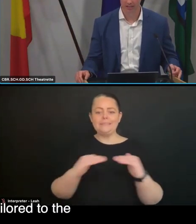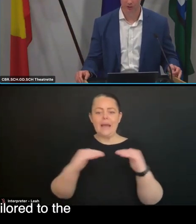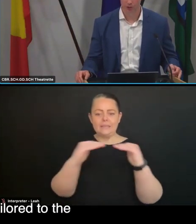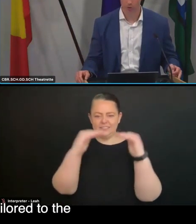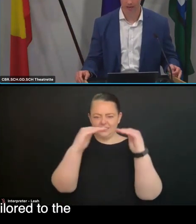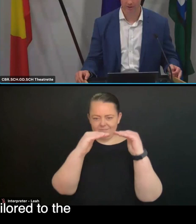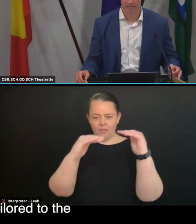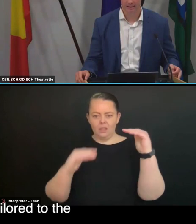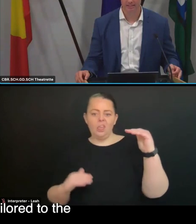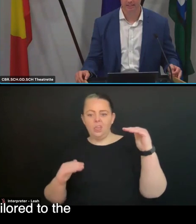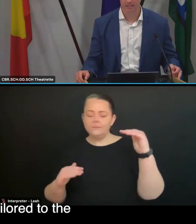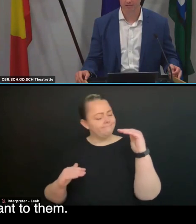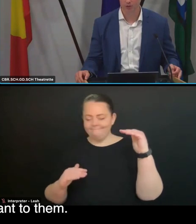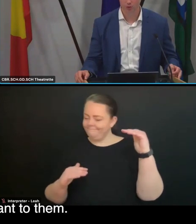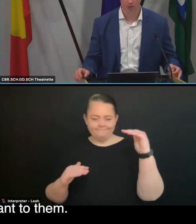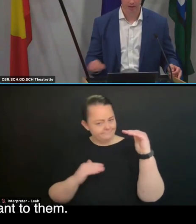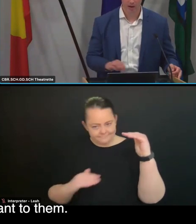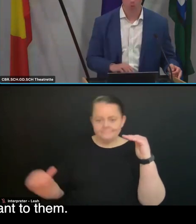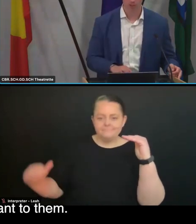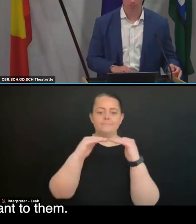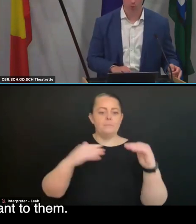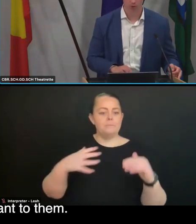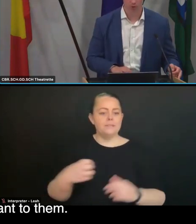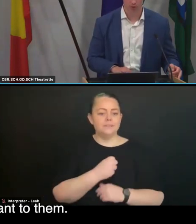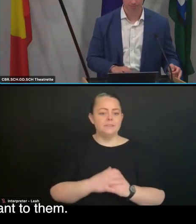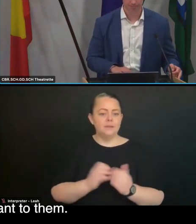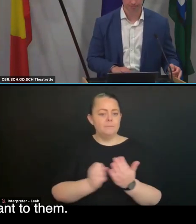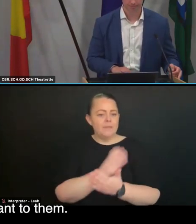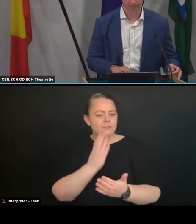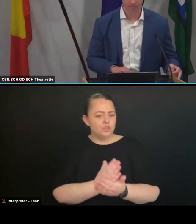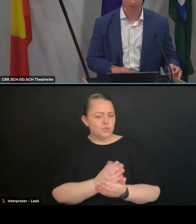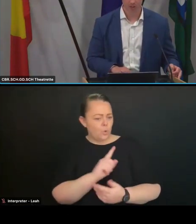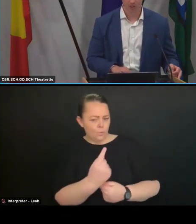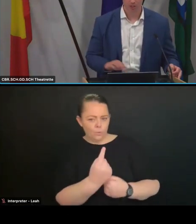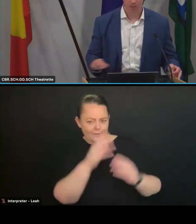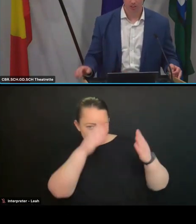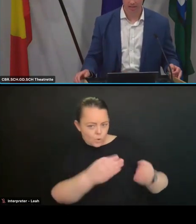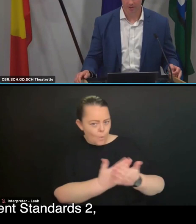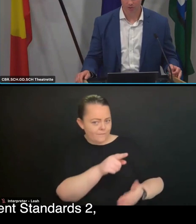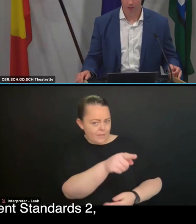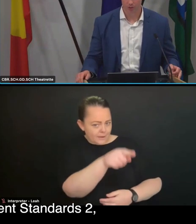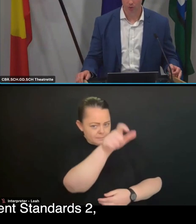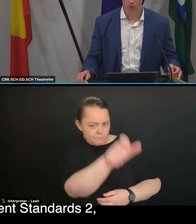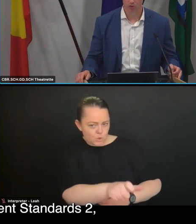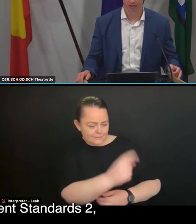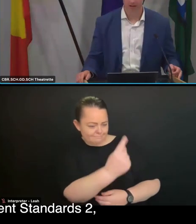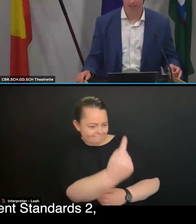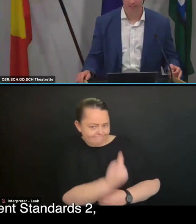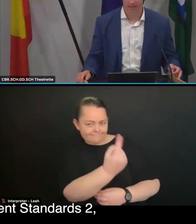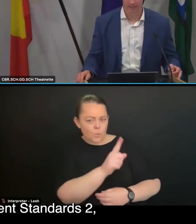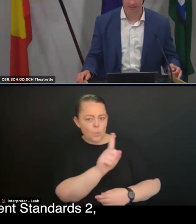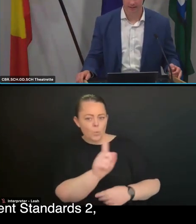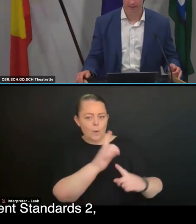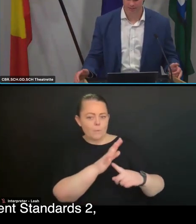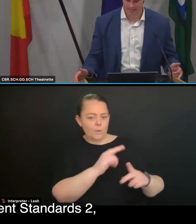including to ensure care is tailored to the individual and what's important to them. So standard three draws on the